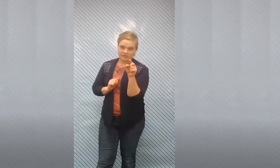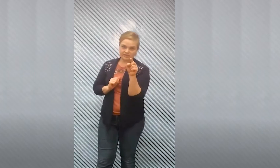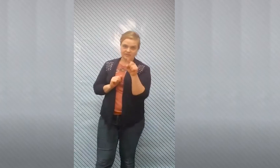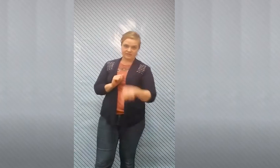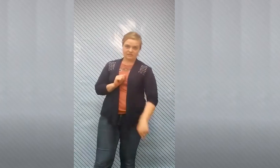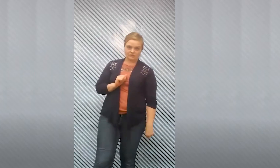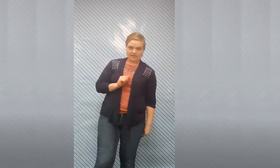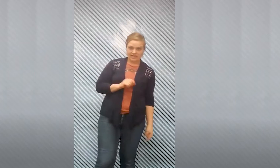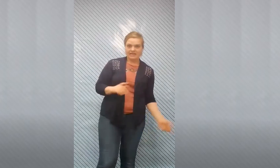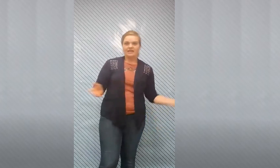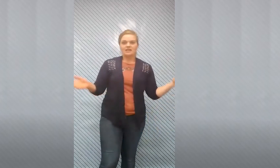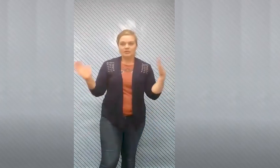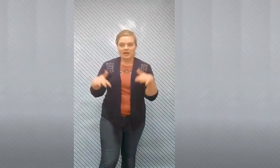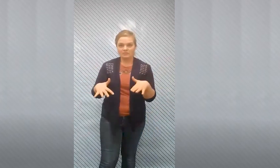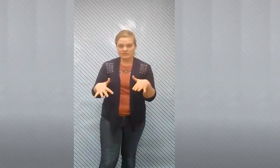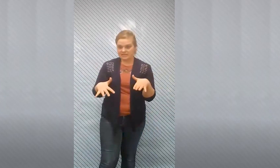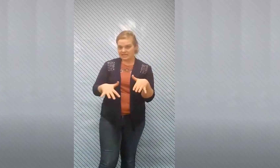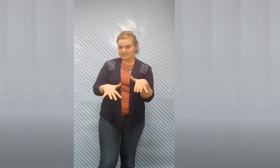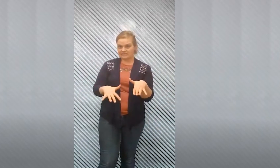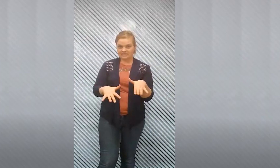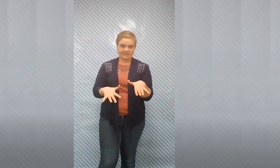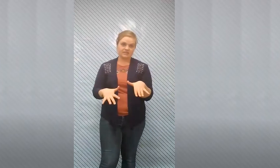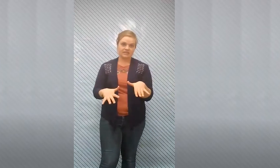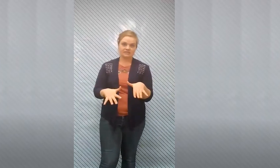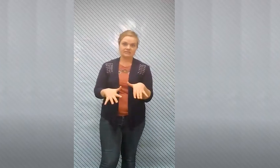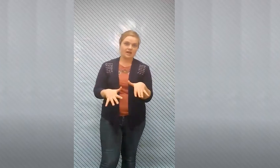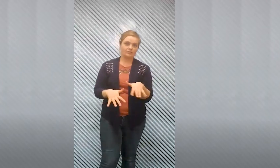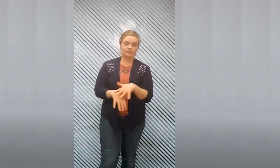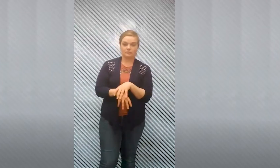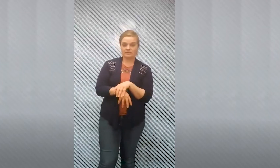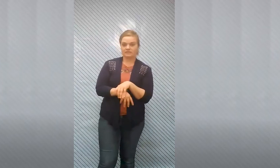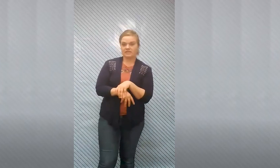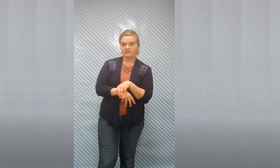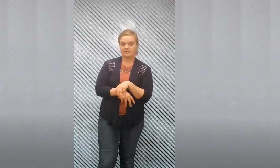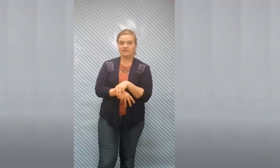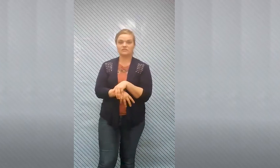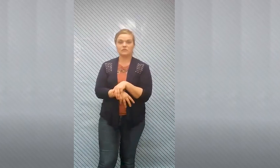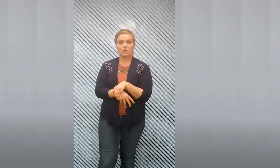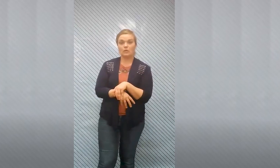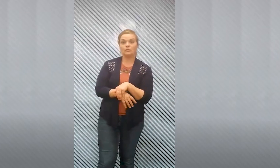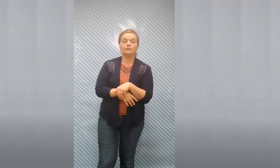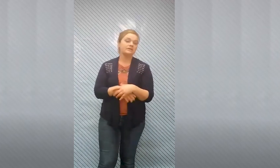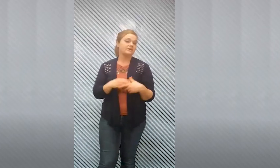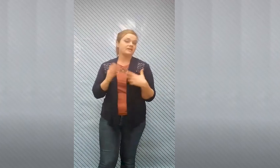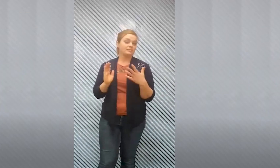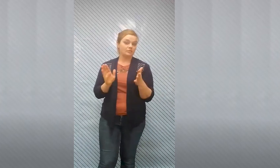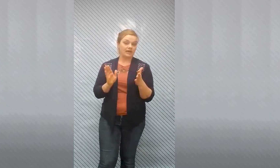activity to do today but i'm gonna take a seat to help you through with this activity so be ready